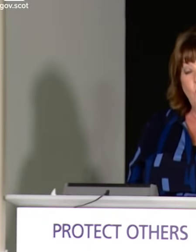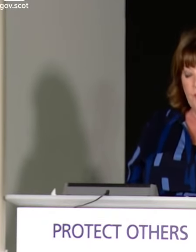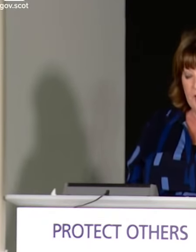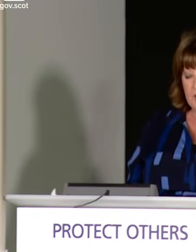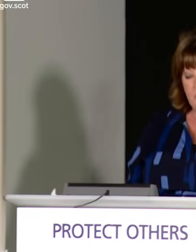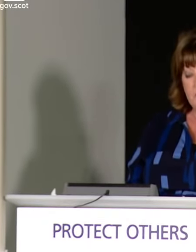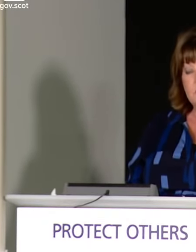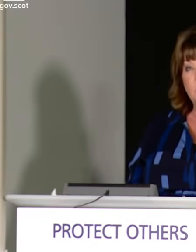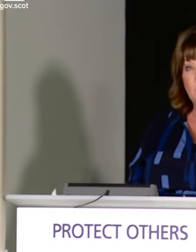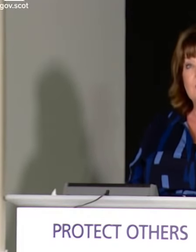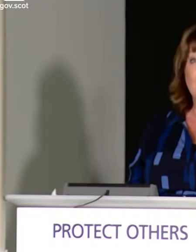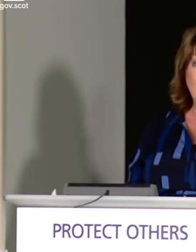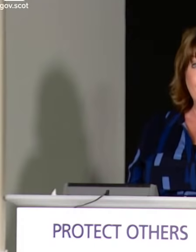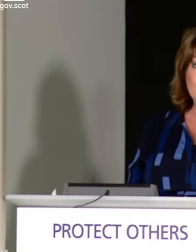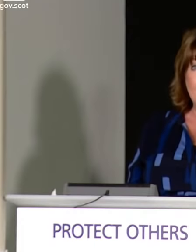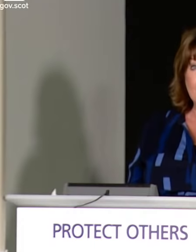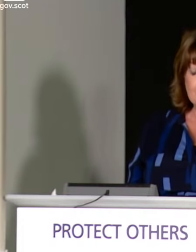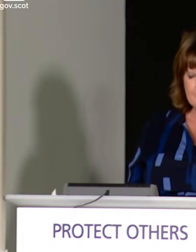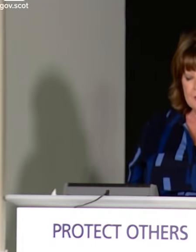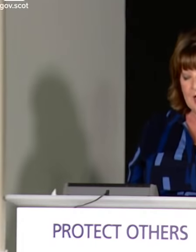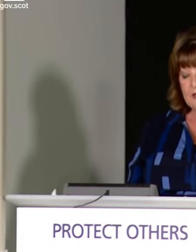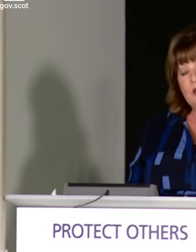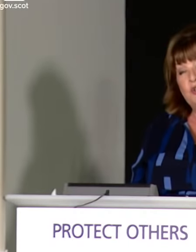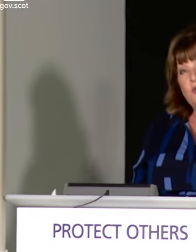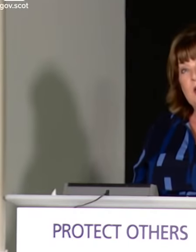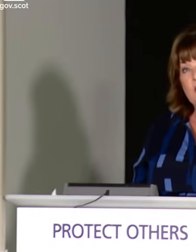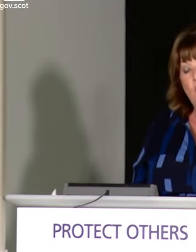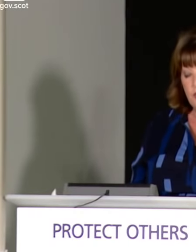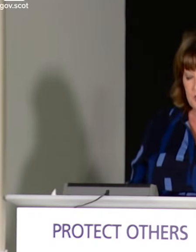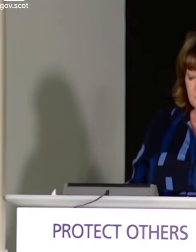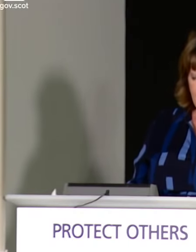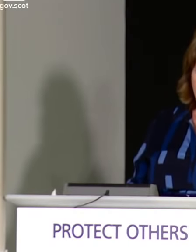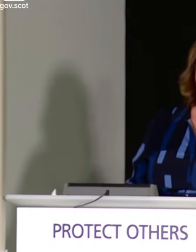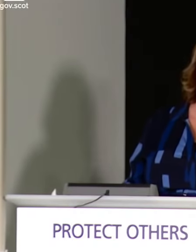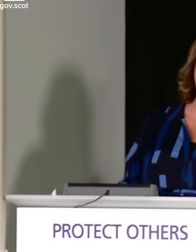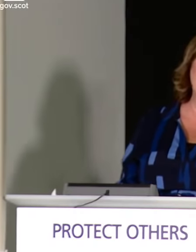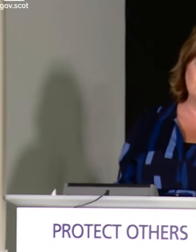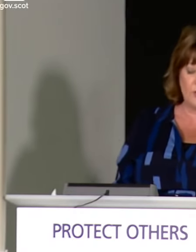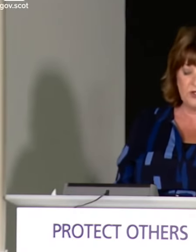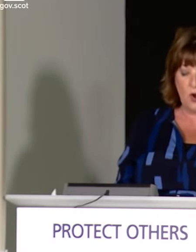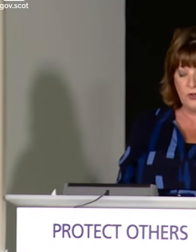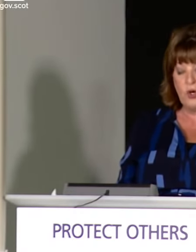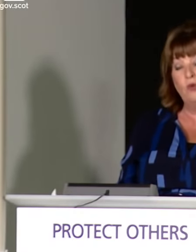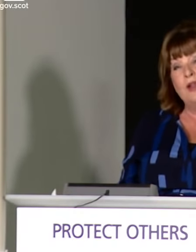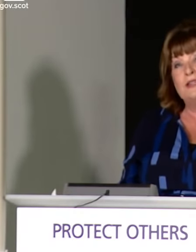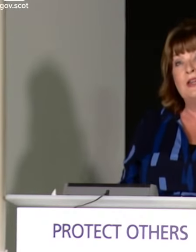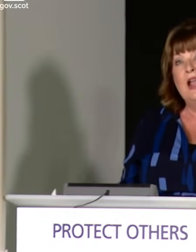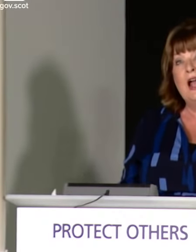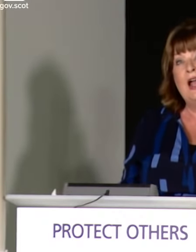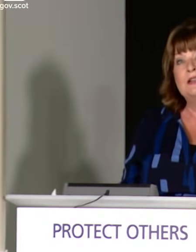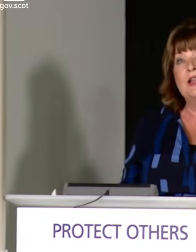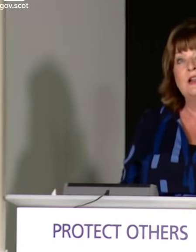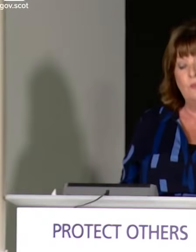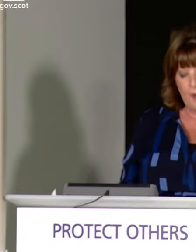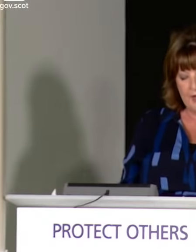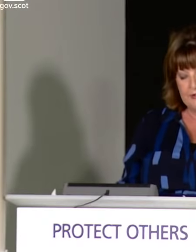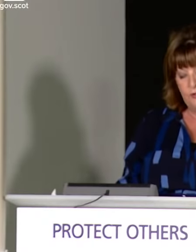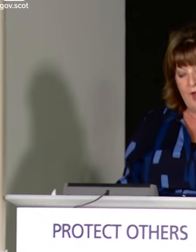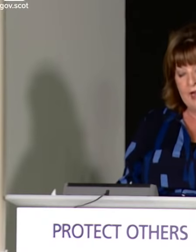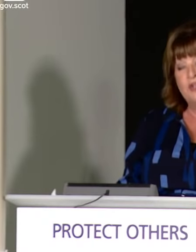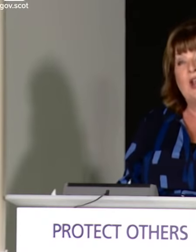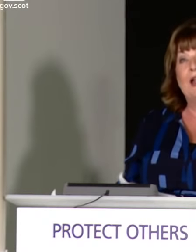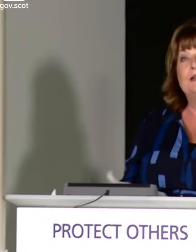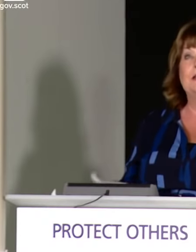promote growth in areas such as life sciences, digital technologies and space, where Scotland already has a